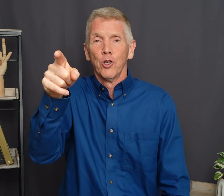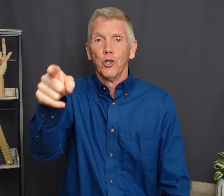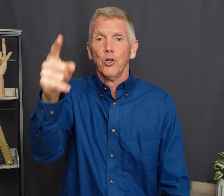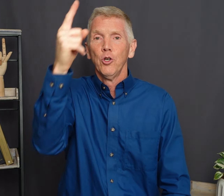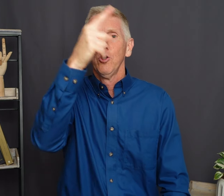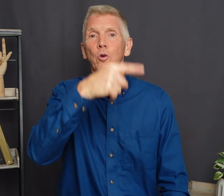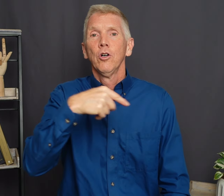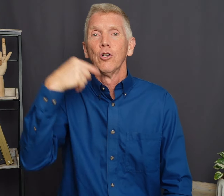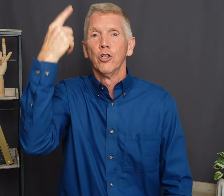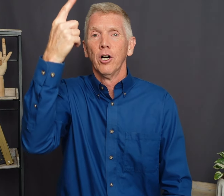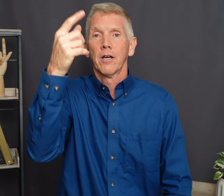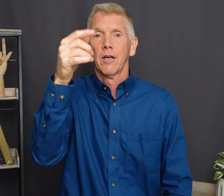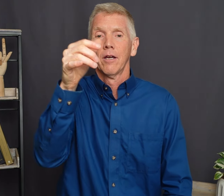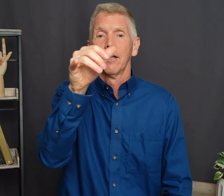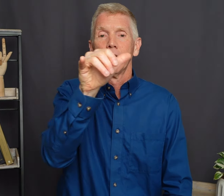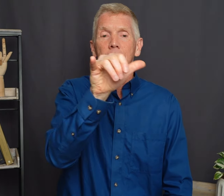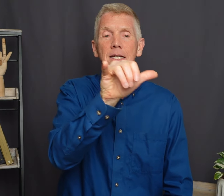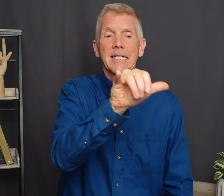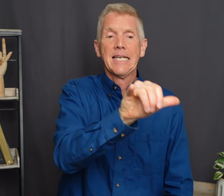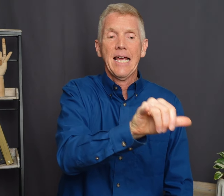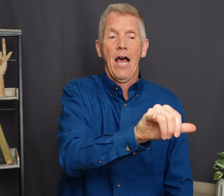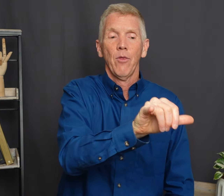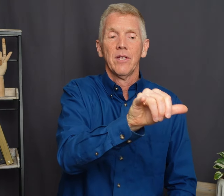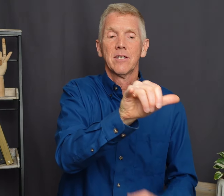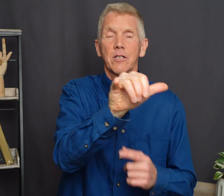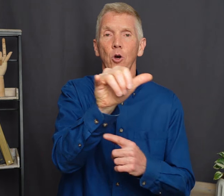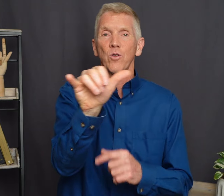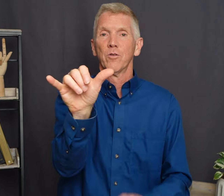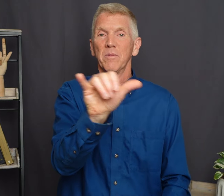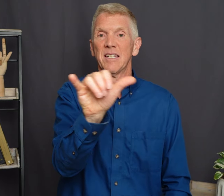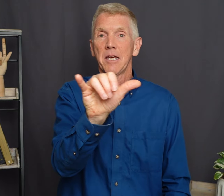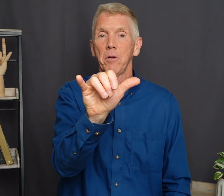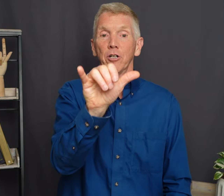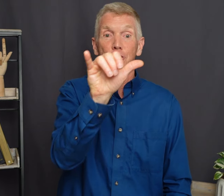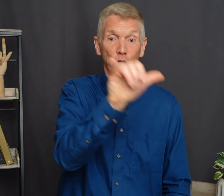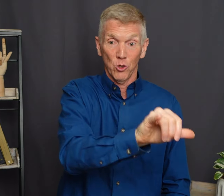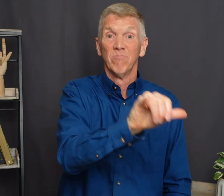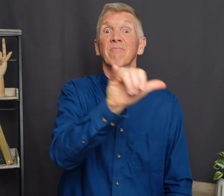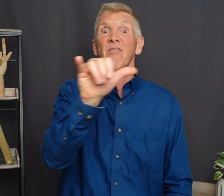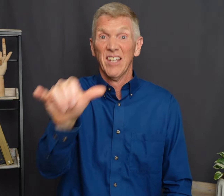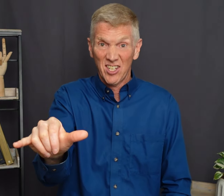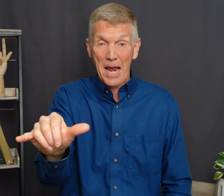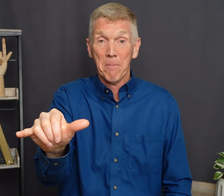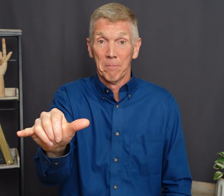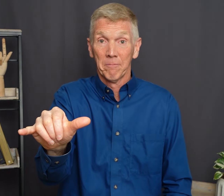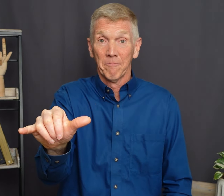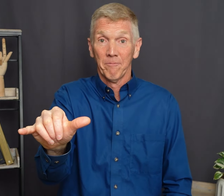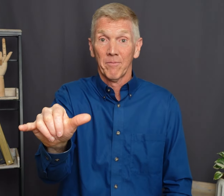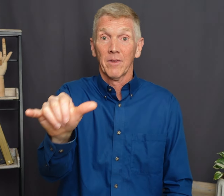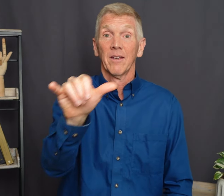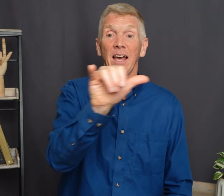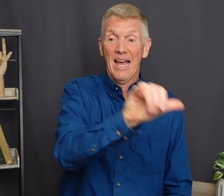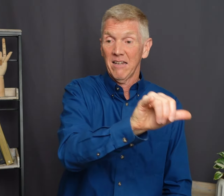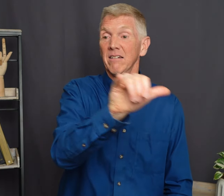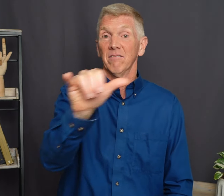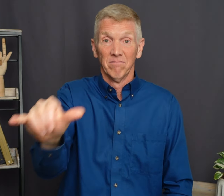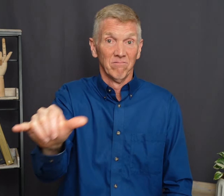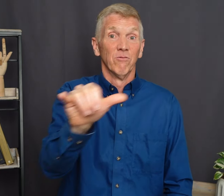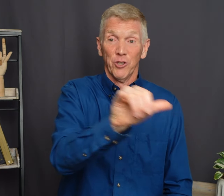You look See how this goes from similar to the same Okay You